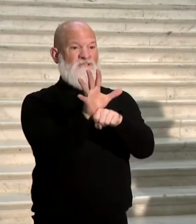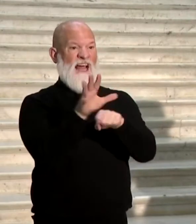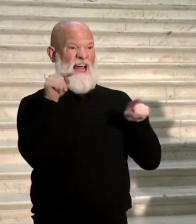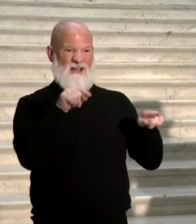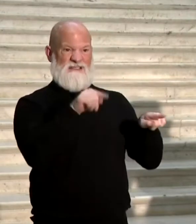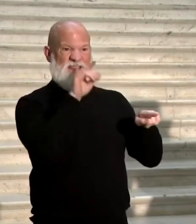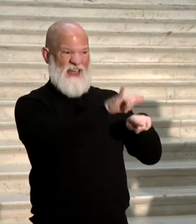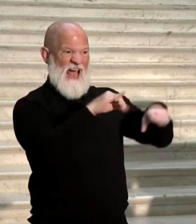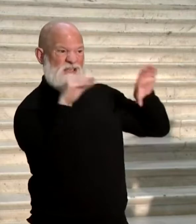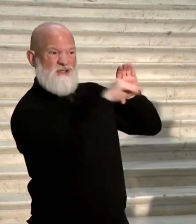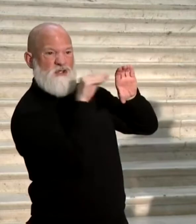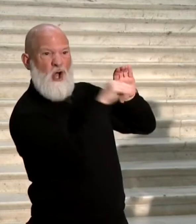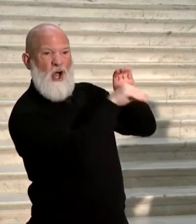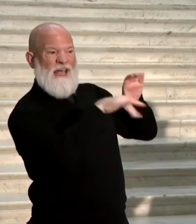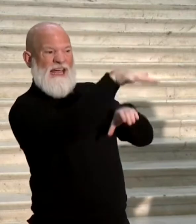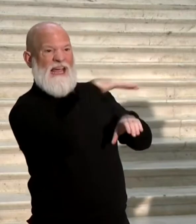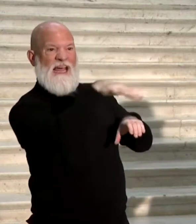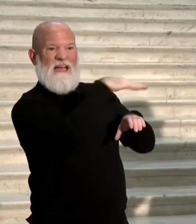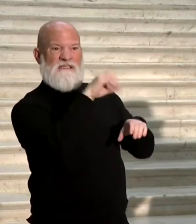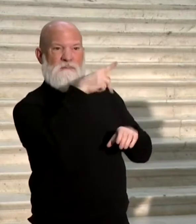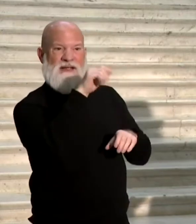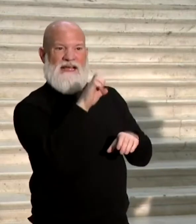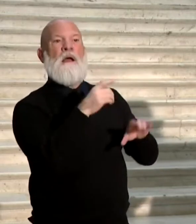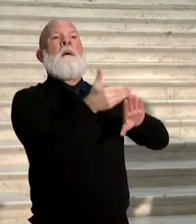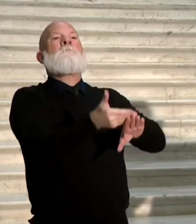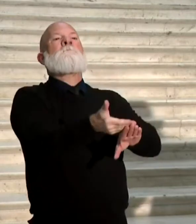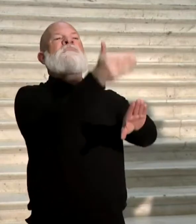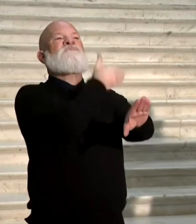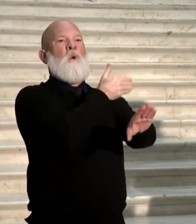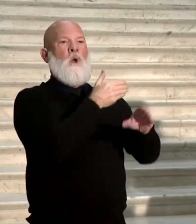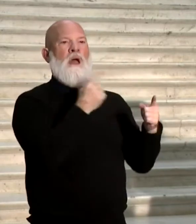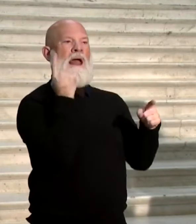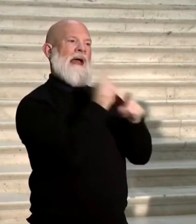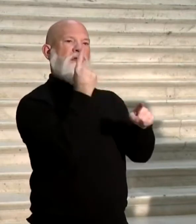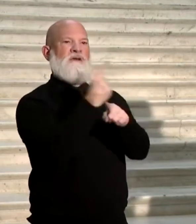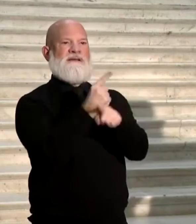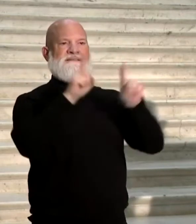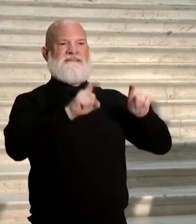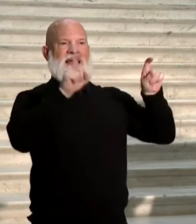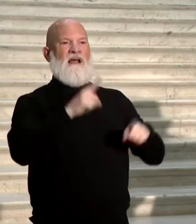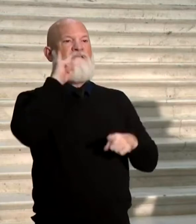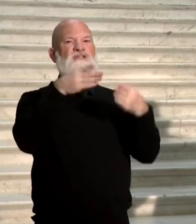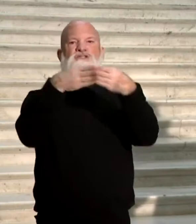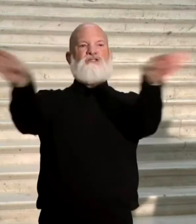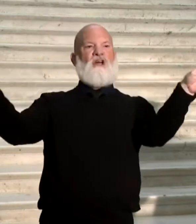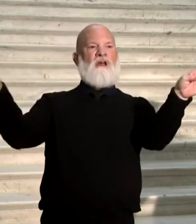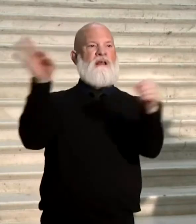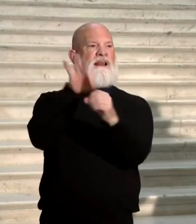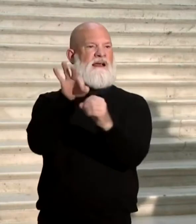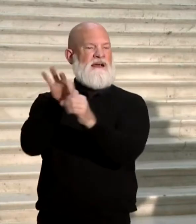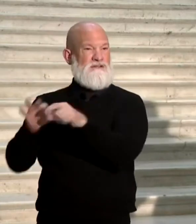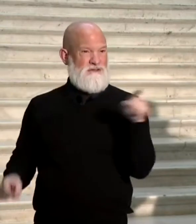long before the logic and accuracy testing period was happening for the general election. In a